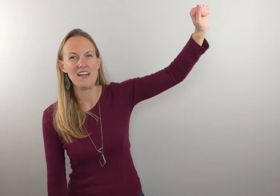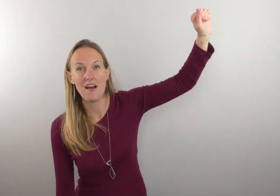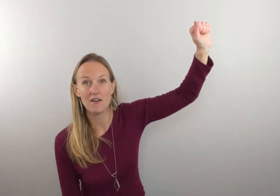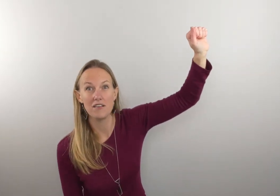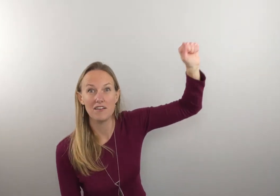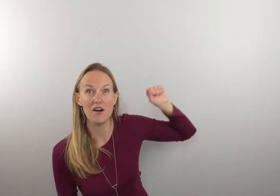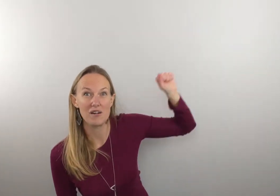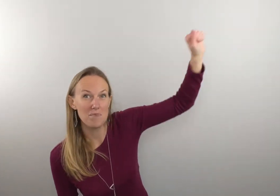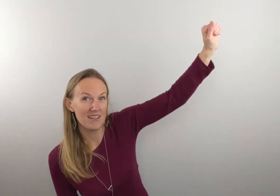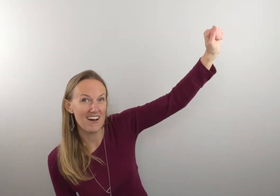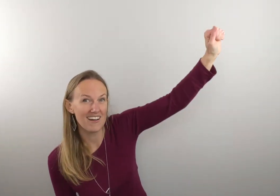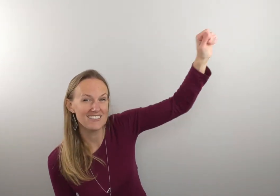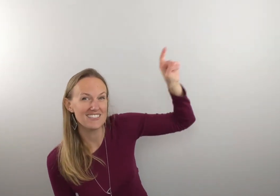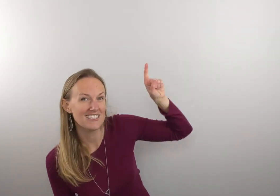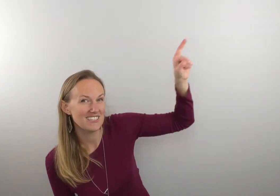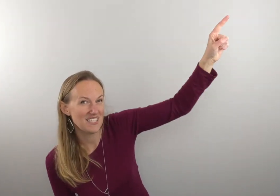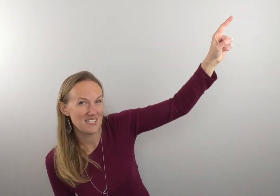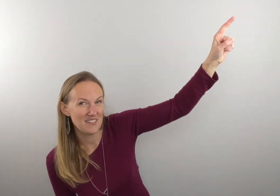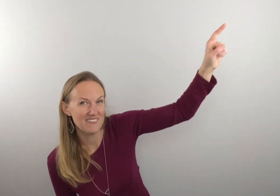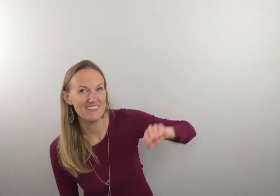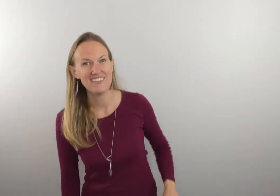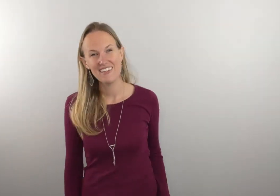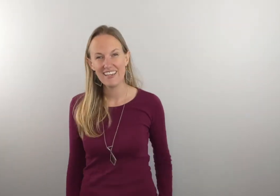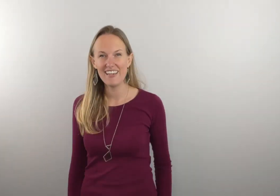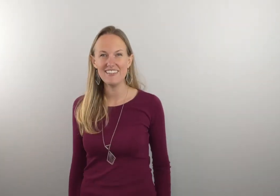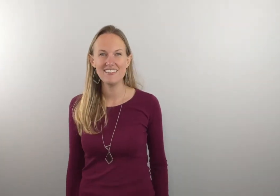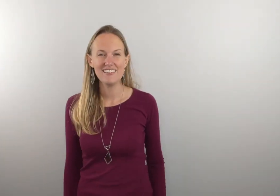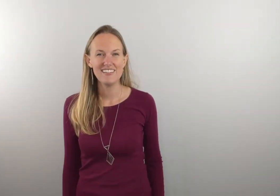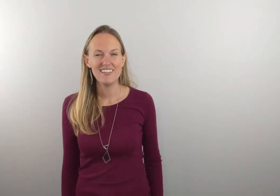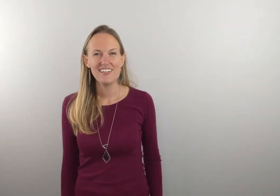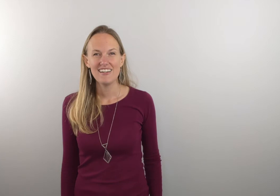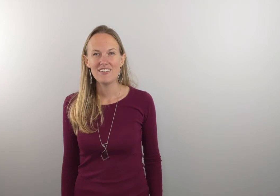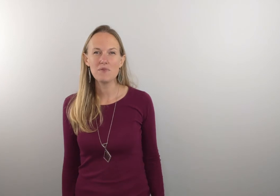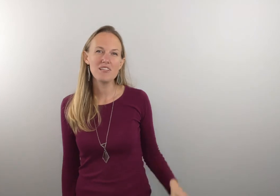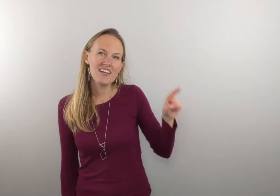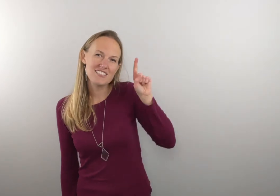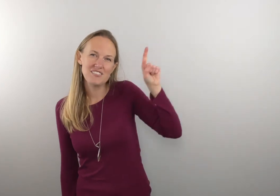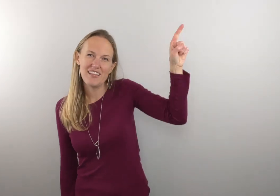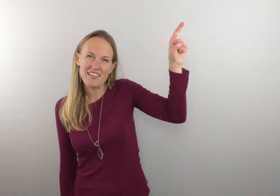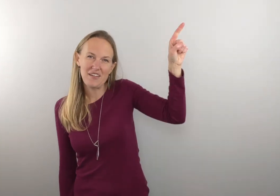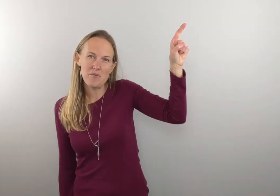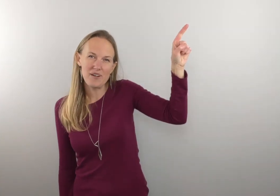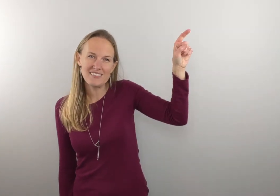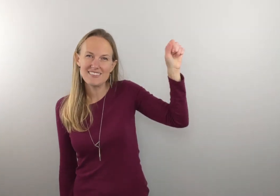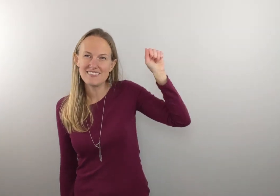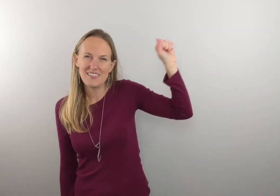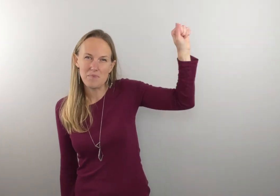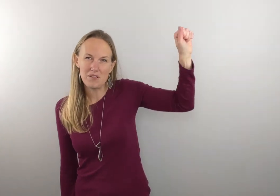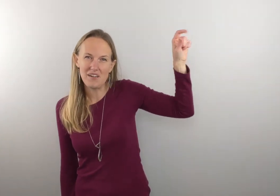I'll go a little lower belongs to you okay normally I just do like little points like belongs